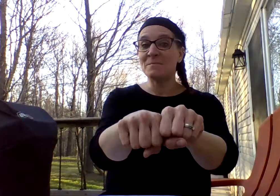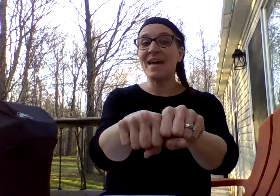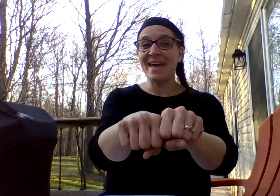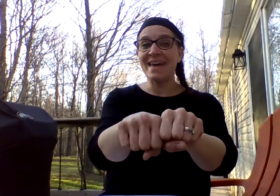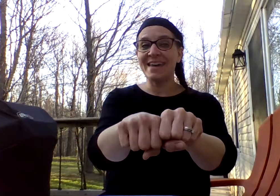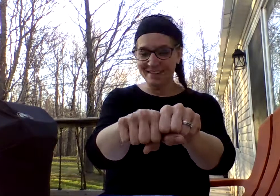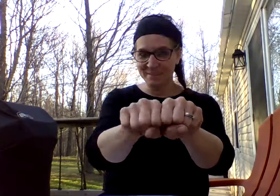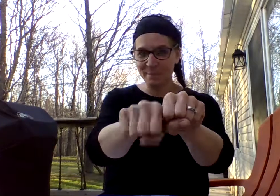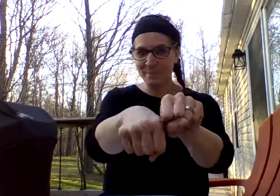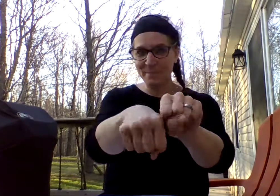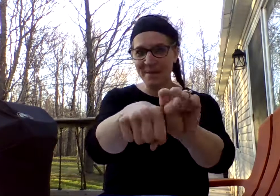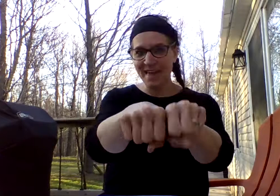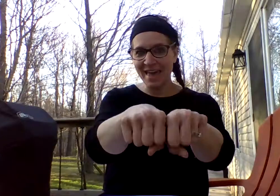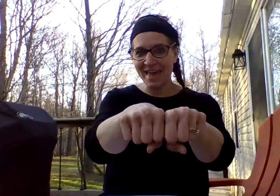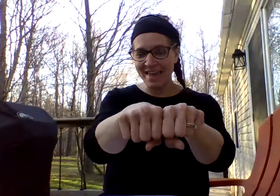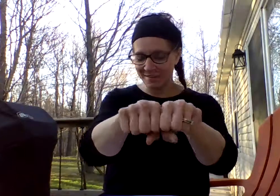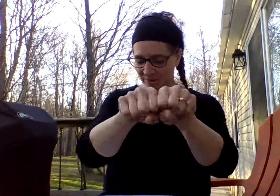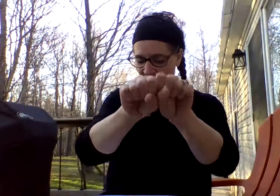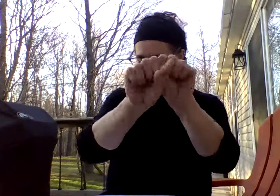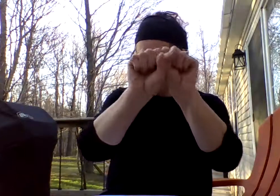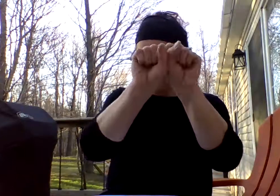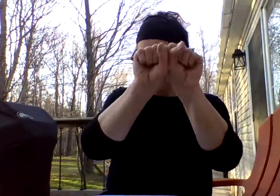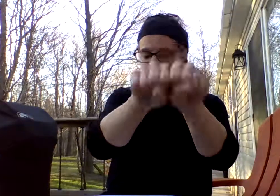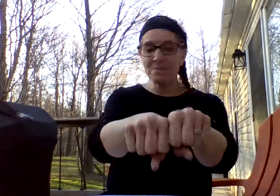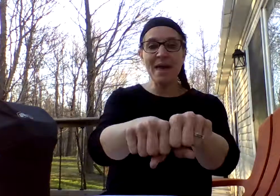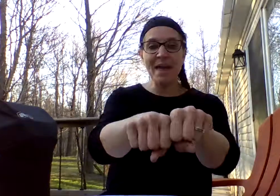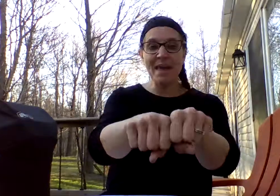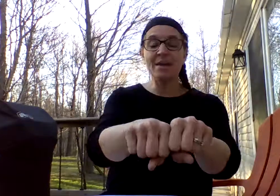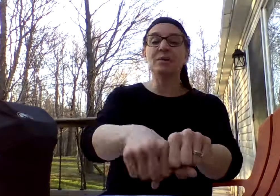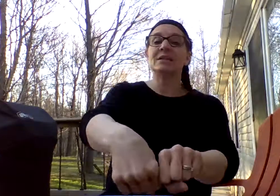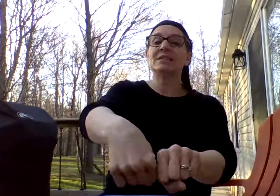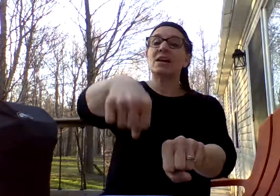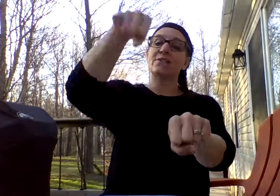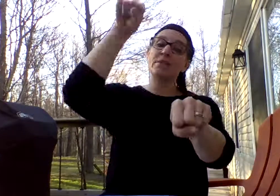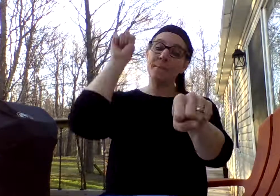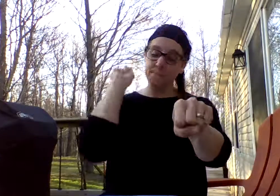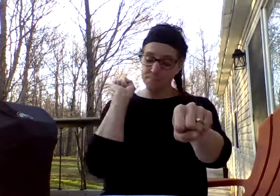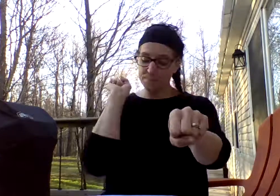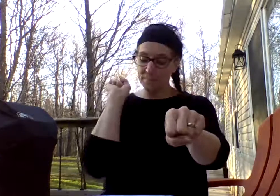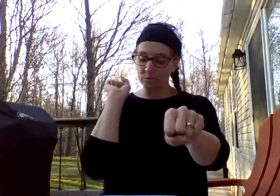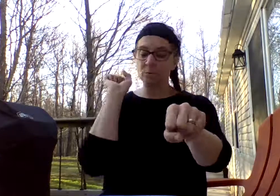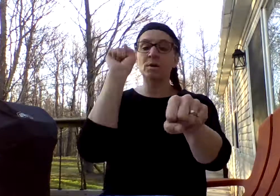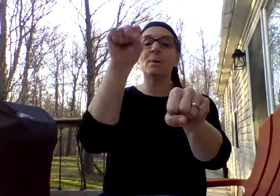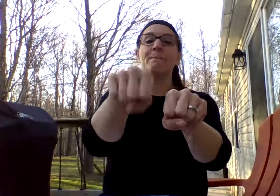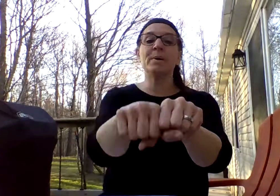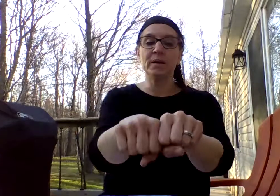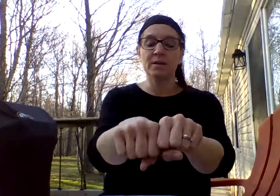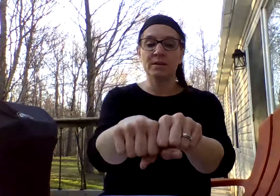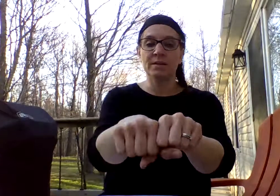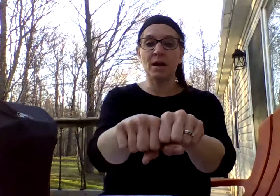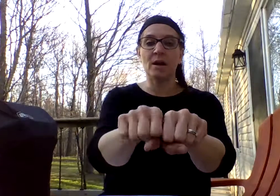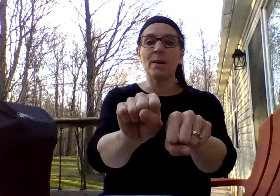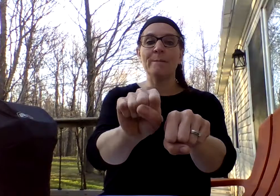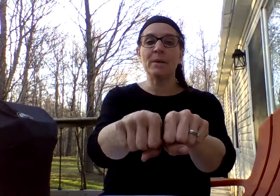May. M-A. So now we have may. We're going to take off the M and we're going to put a P there. P